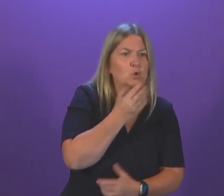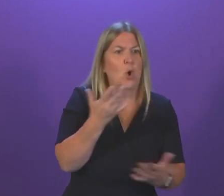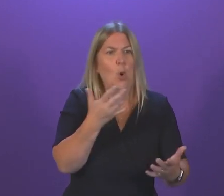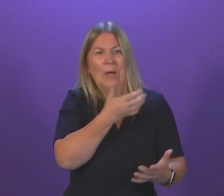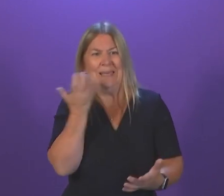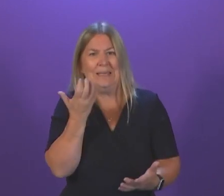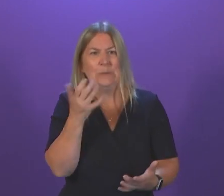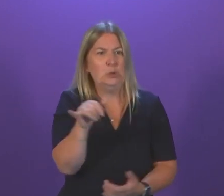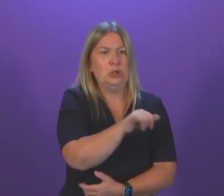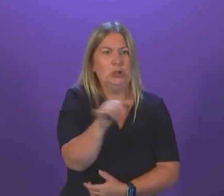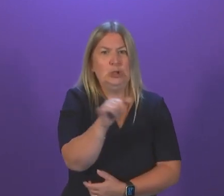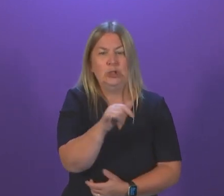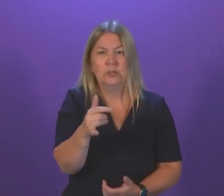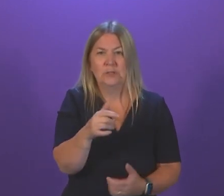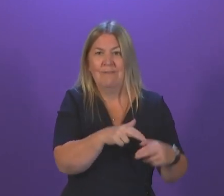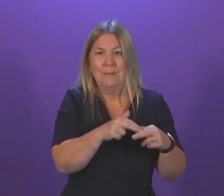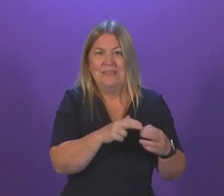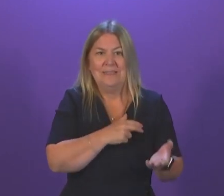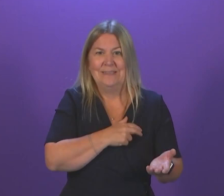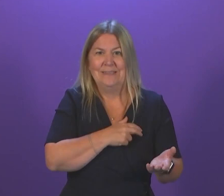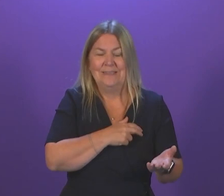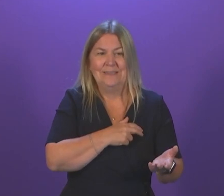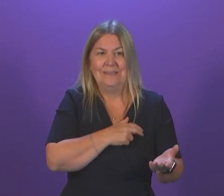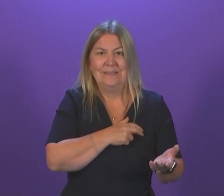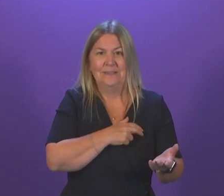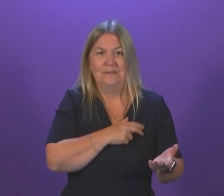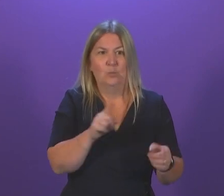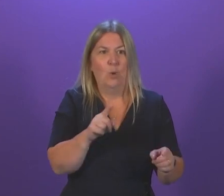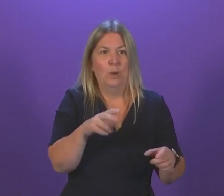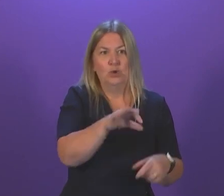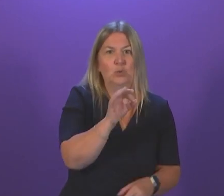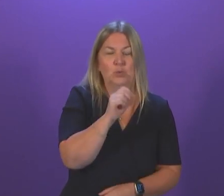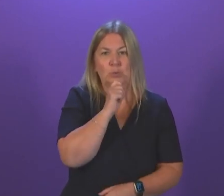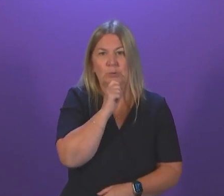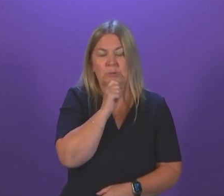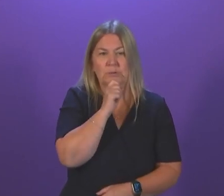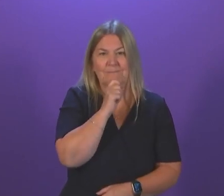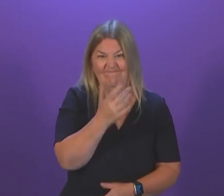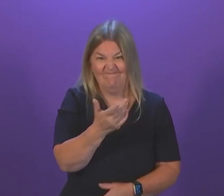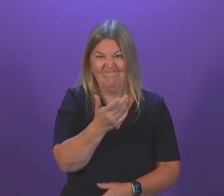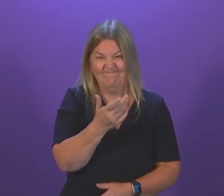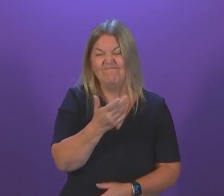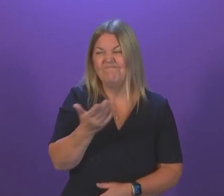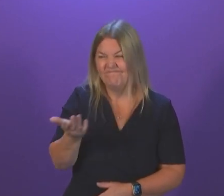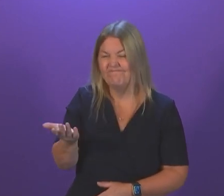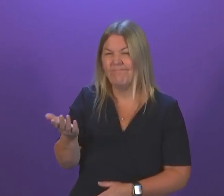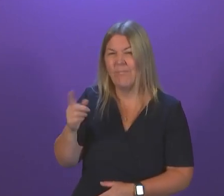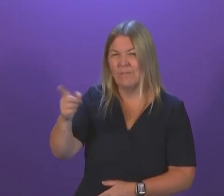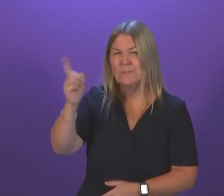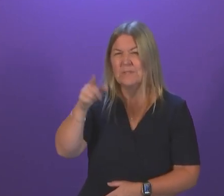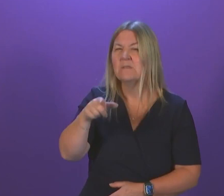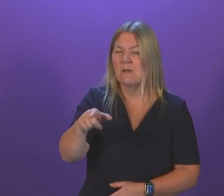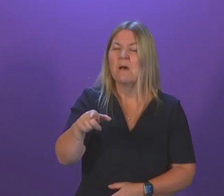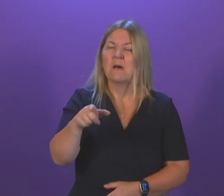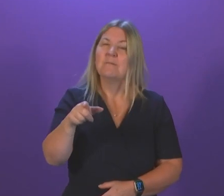stark choice that many might face if appropriate action is not taken. I wouldn't say we have had any assurances from the UK